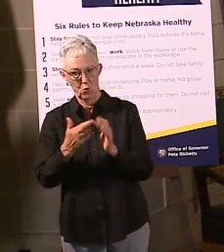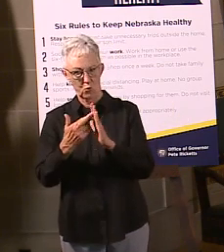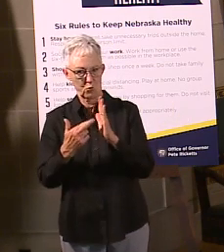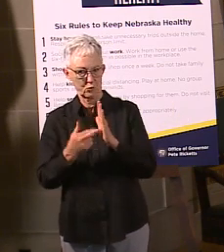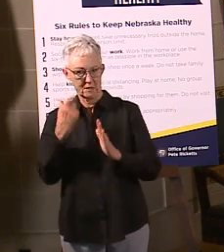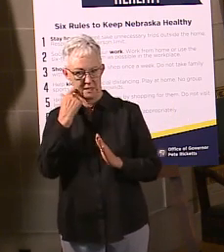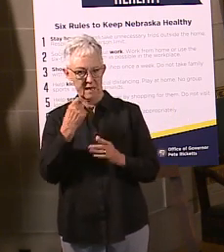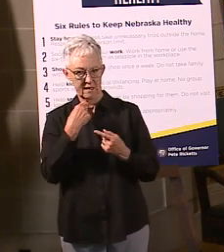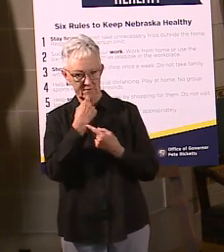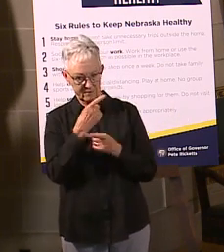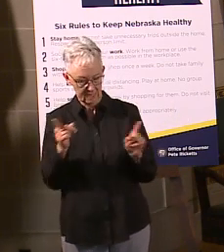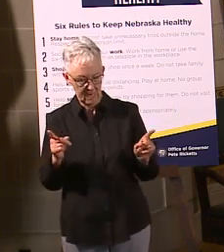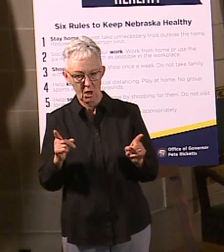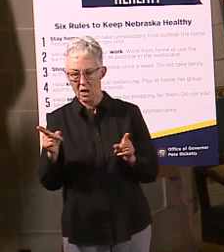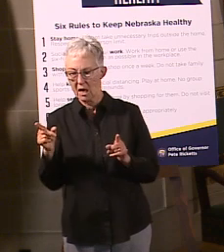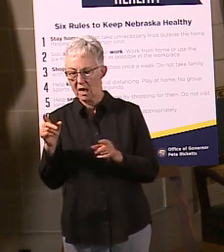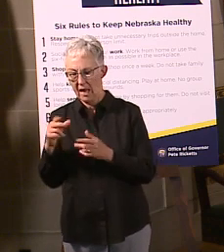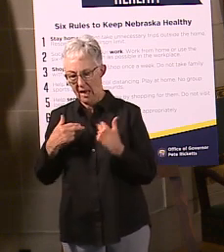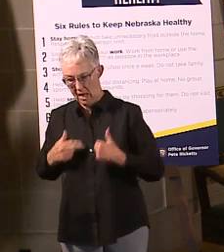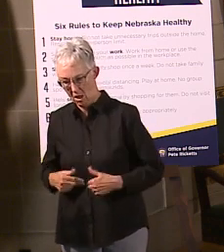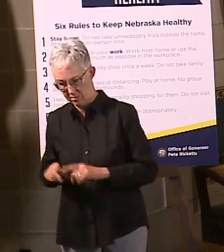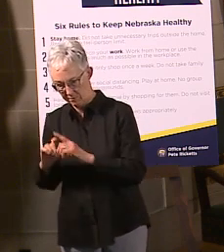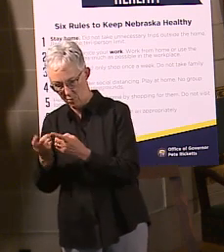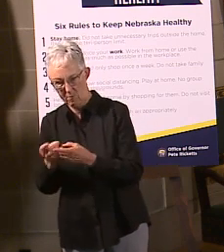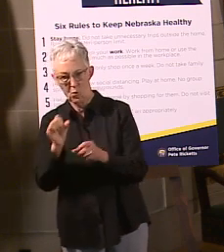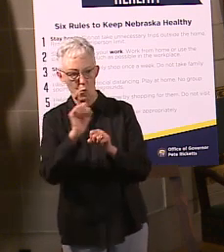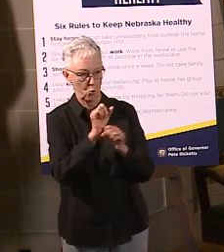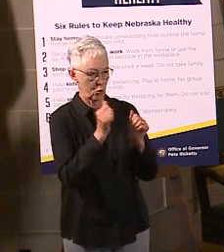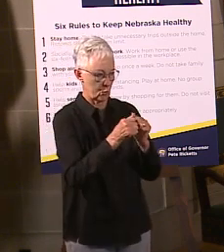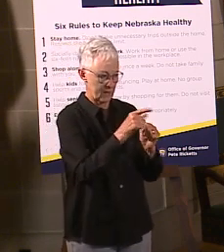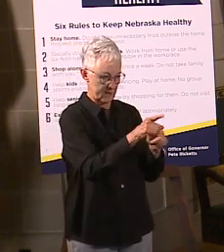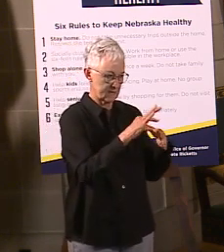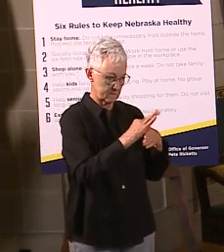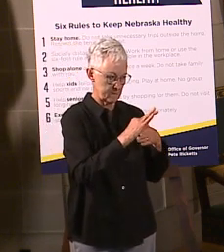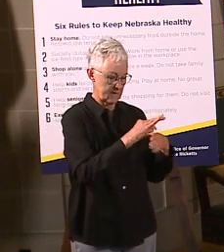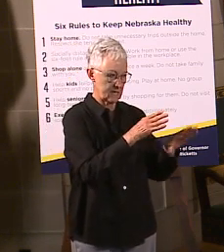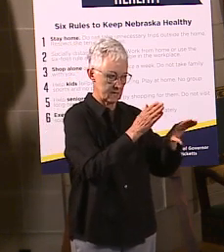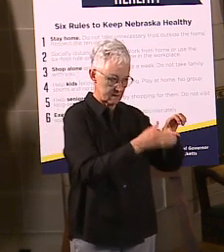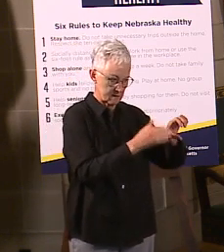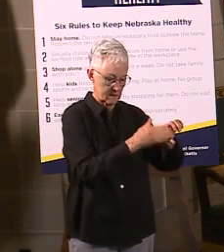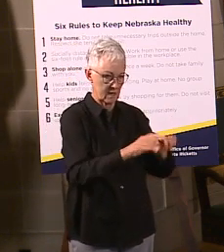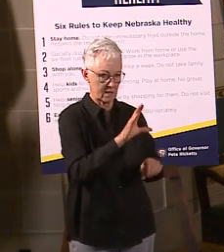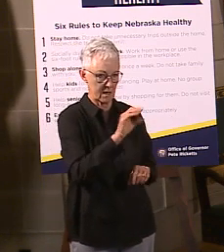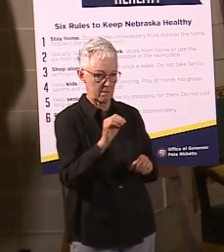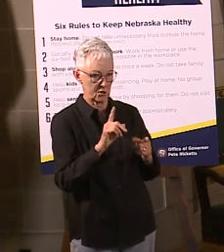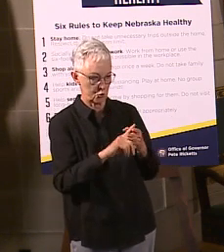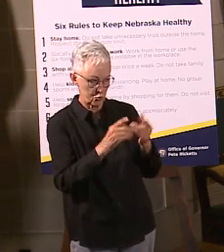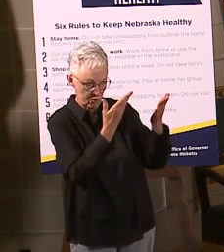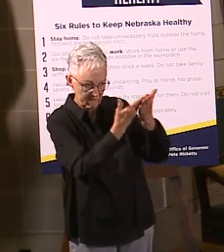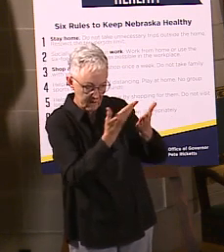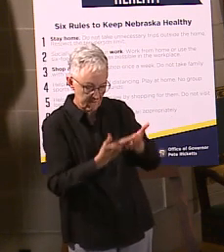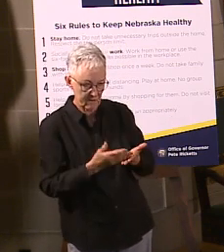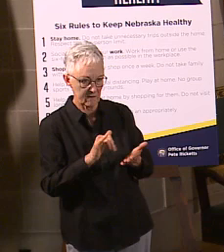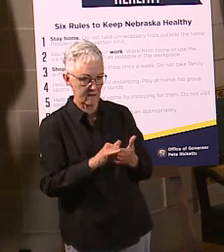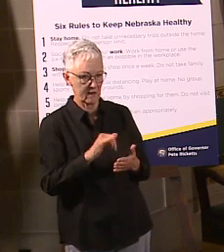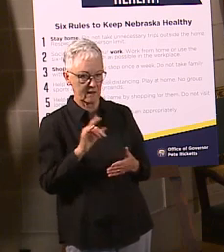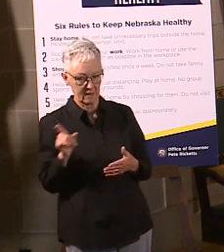you know, work with the facility and make sure that you're verifying the numbers if you're going to do it. Otherwise, we encourage just doing it in aggregate.